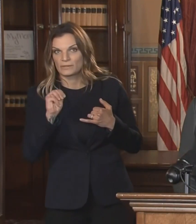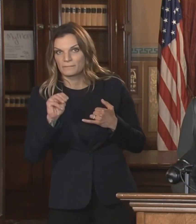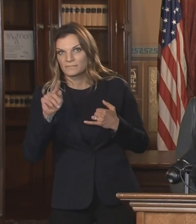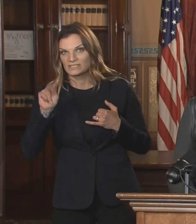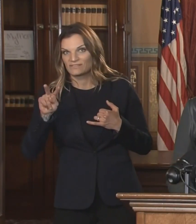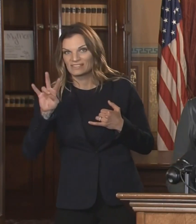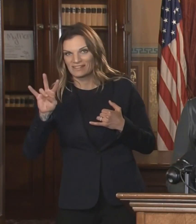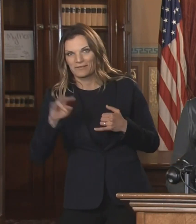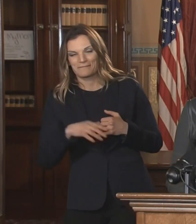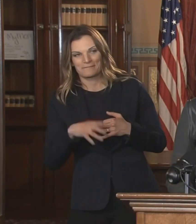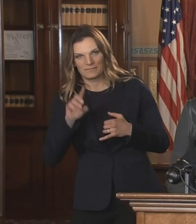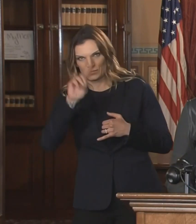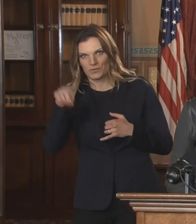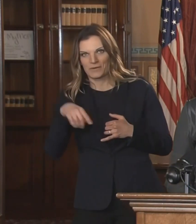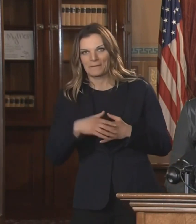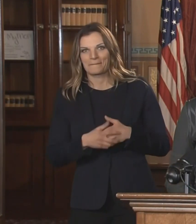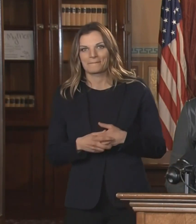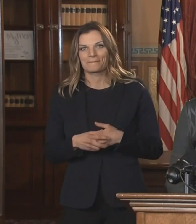Number TV7 in Detroit.